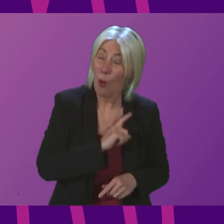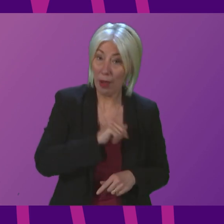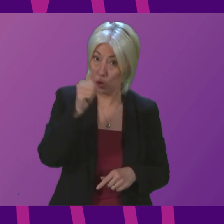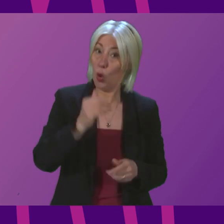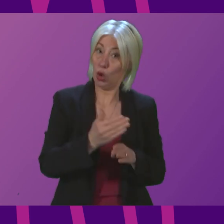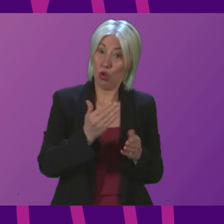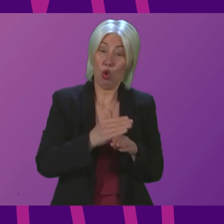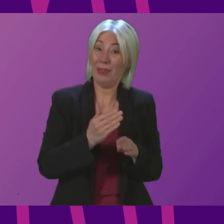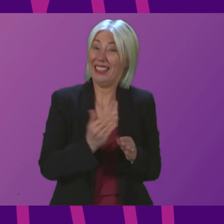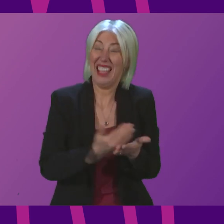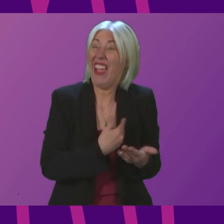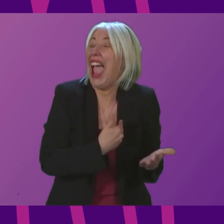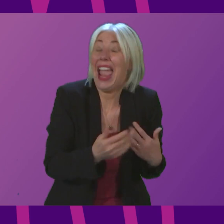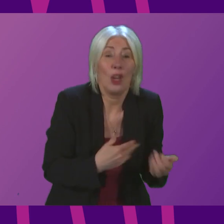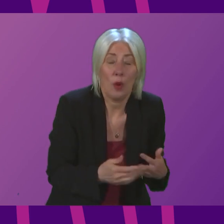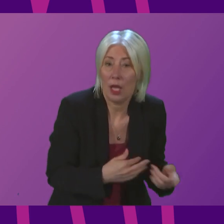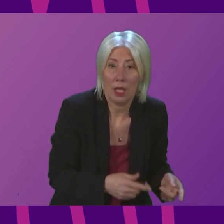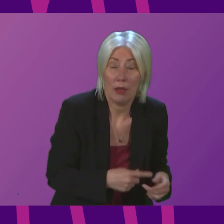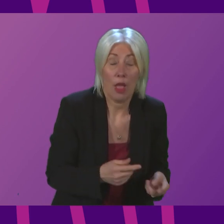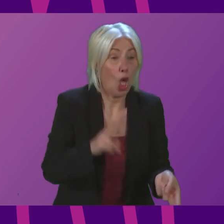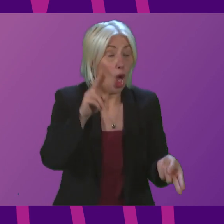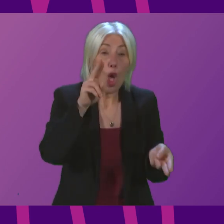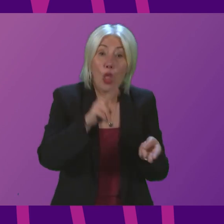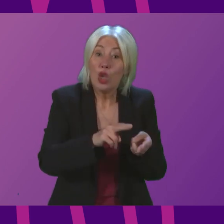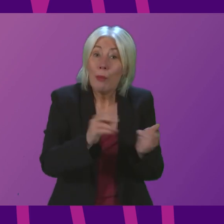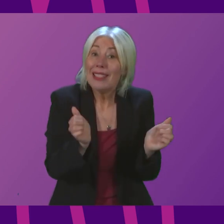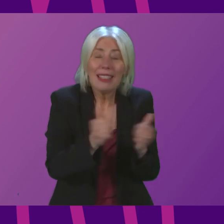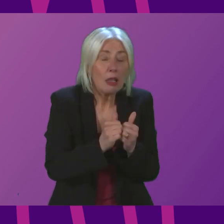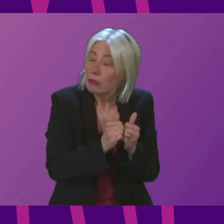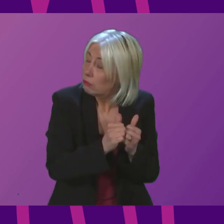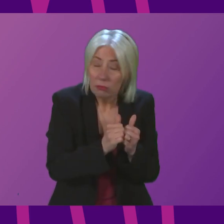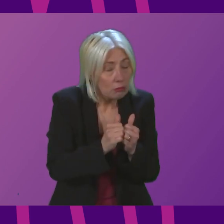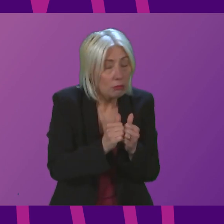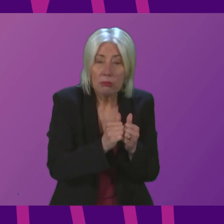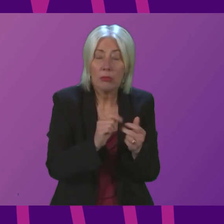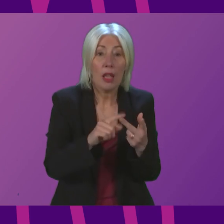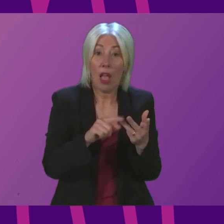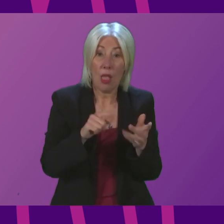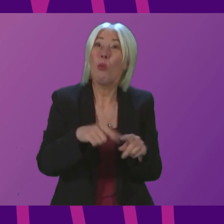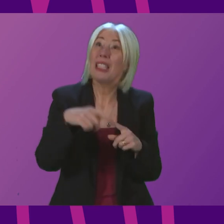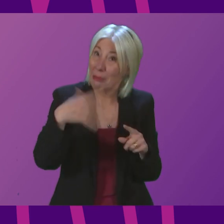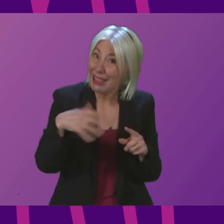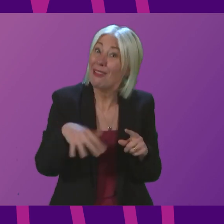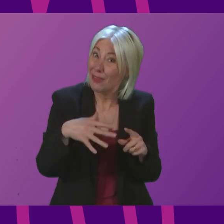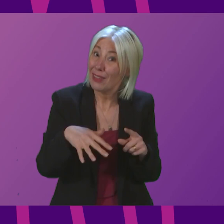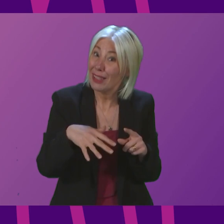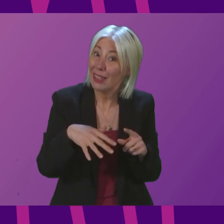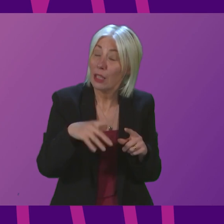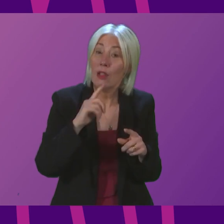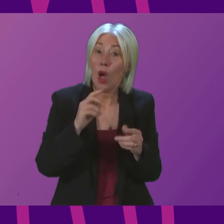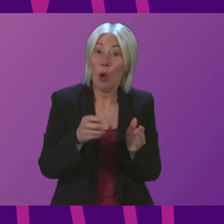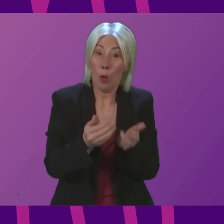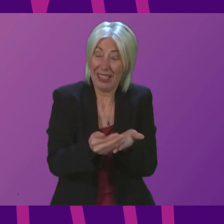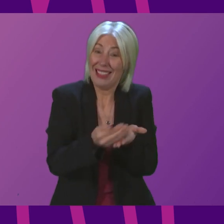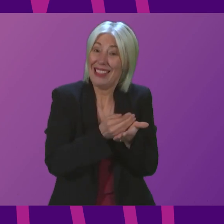safe. It wasn't the cheapest deal for taxpayers. It was actually the most expensive. It wasn't the most secure